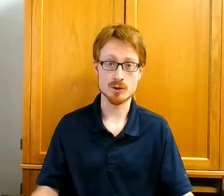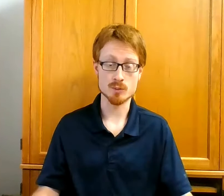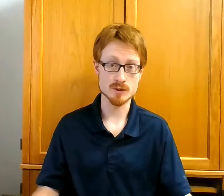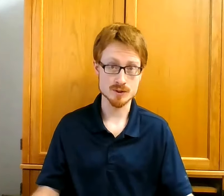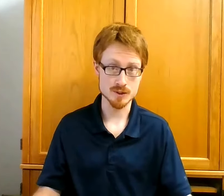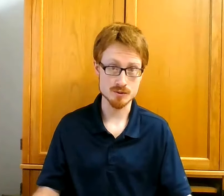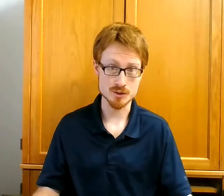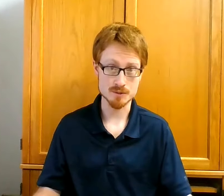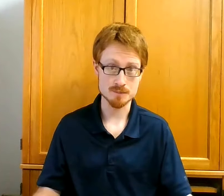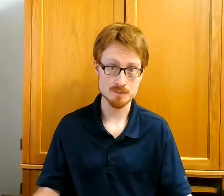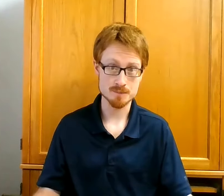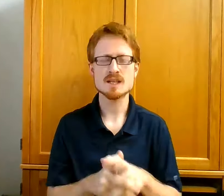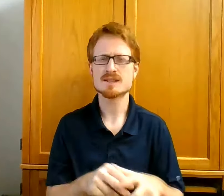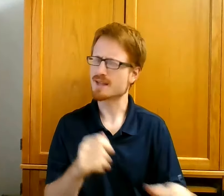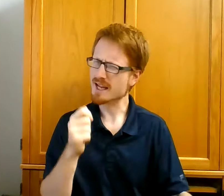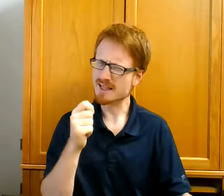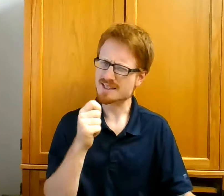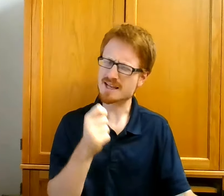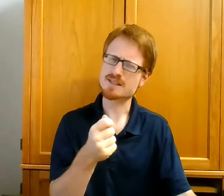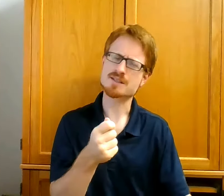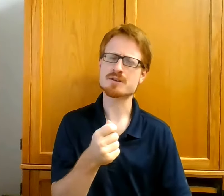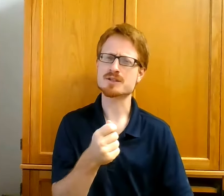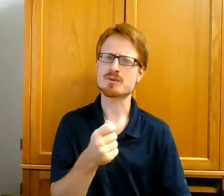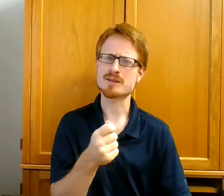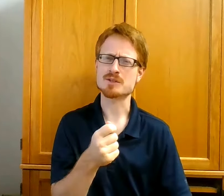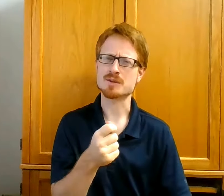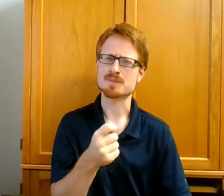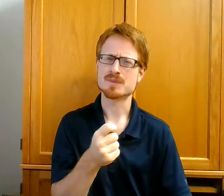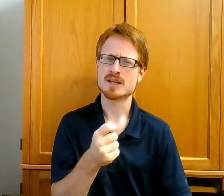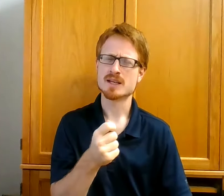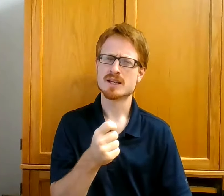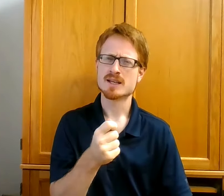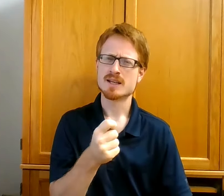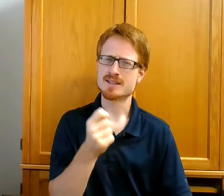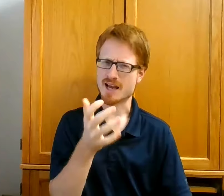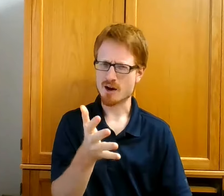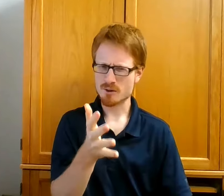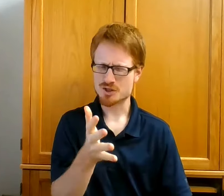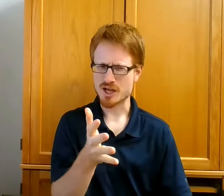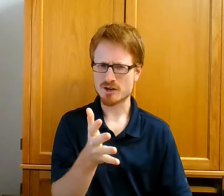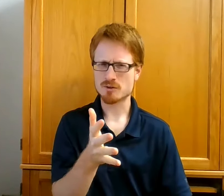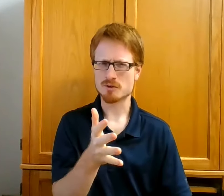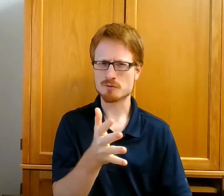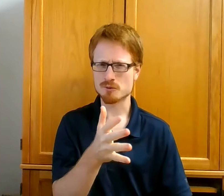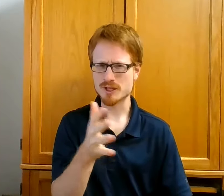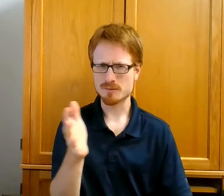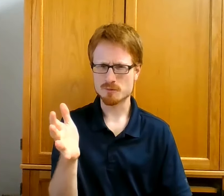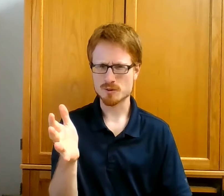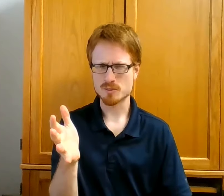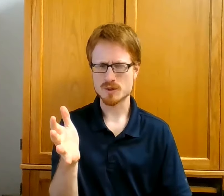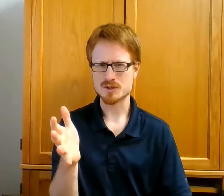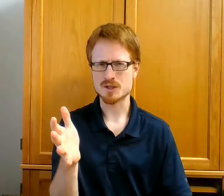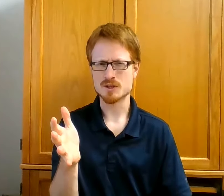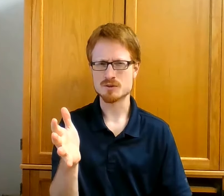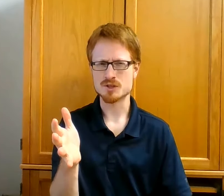persecution. Today, let's ask a serious question. Is our general freedom from persecution